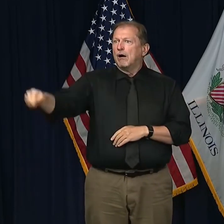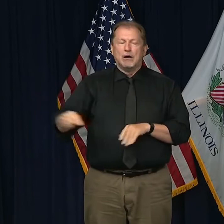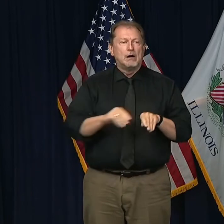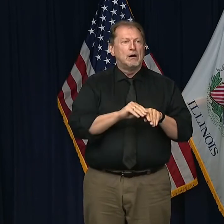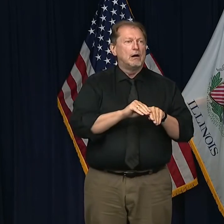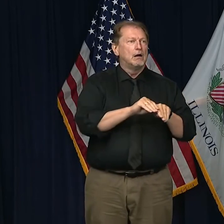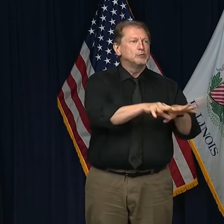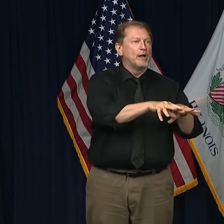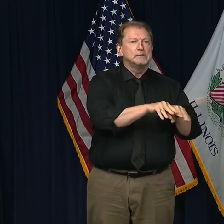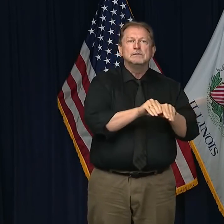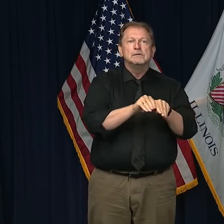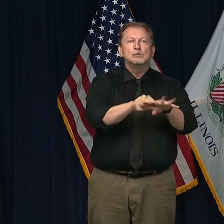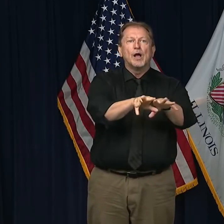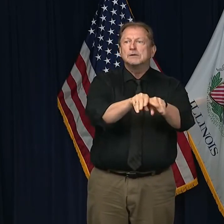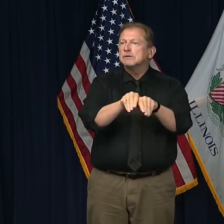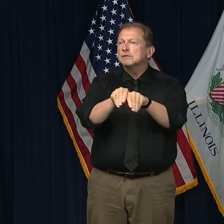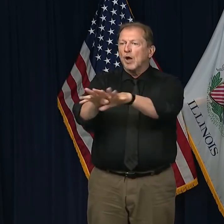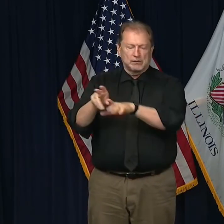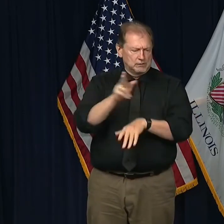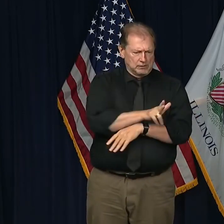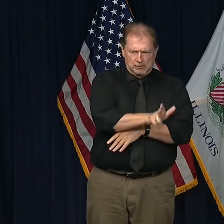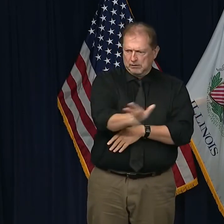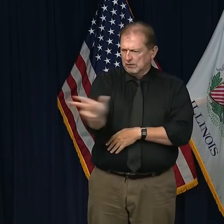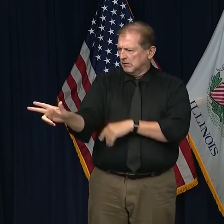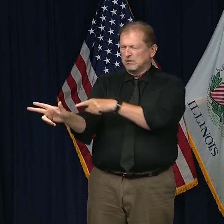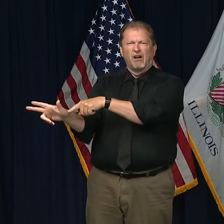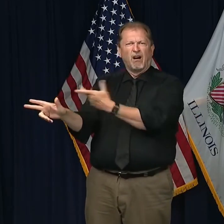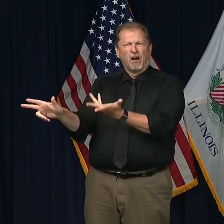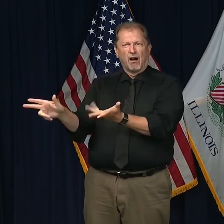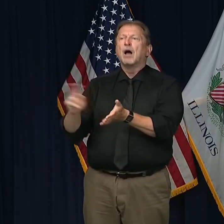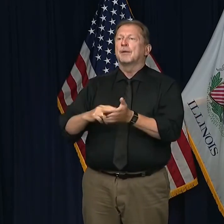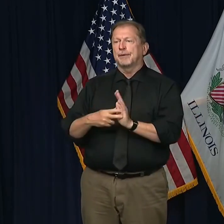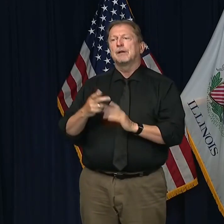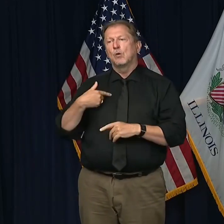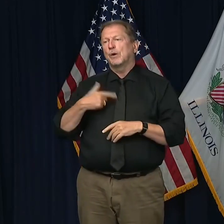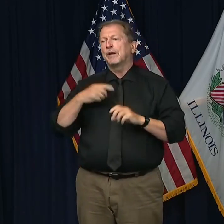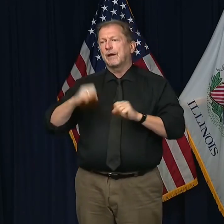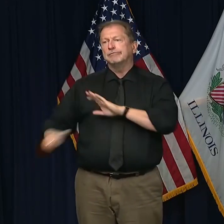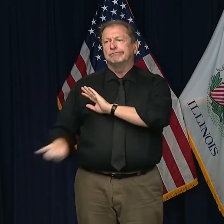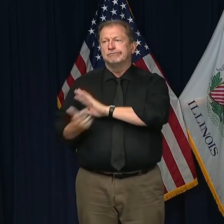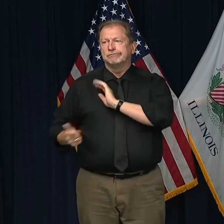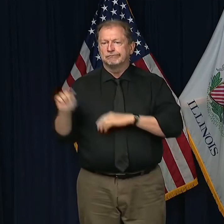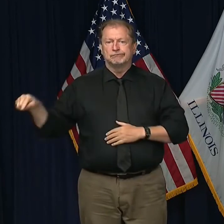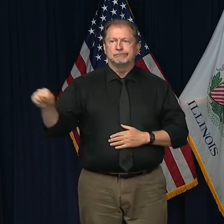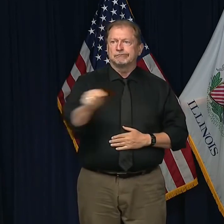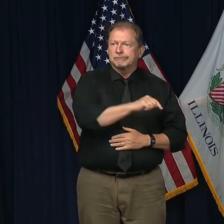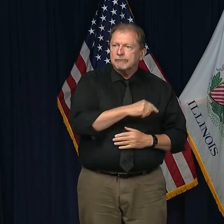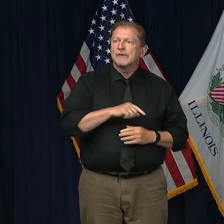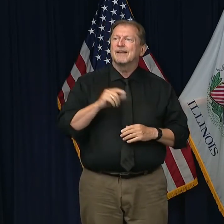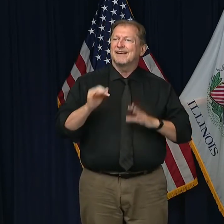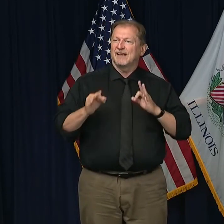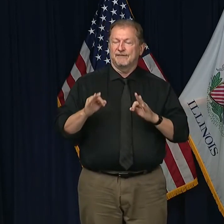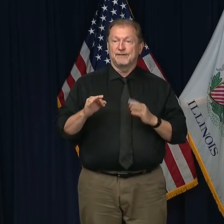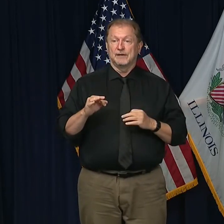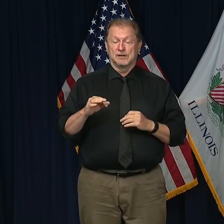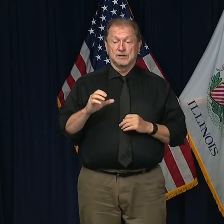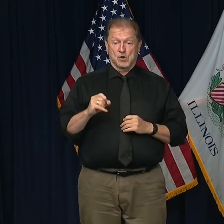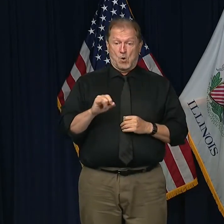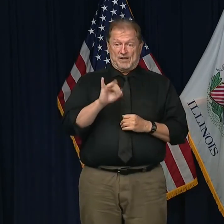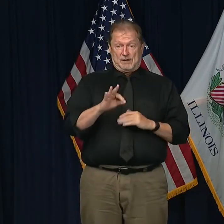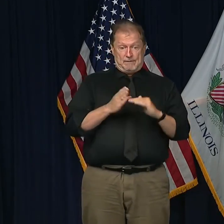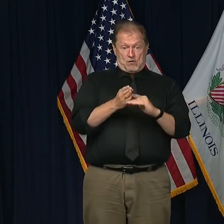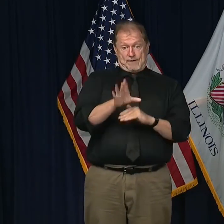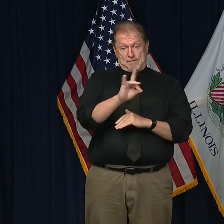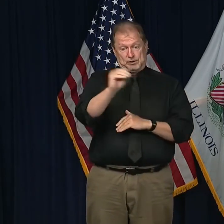put in place to try to limit that kind of spread where we know there's something specific that we should do. I'd like to put that mitigation in place